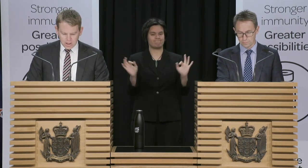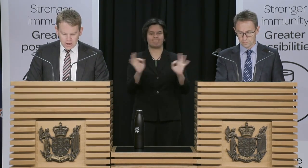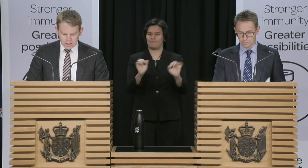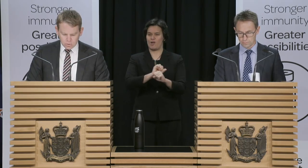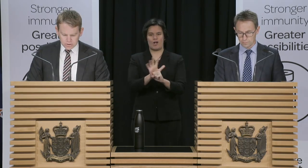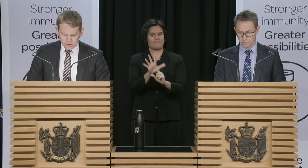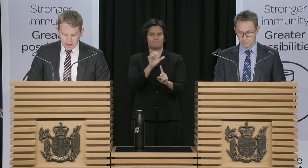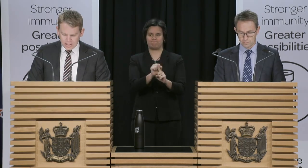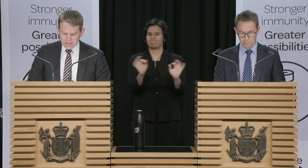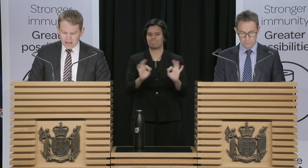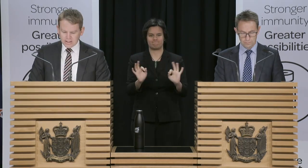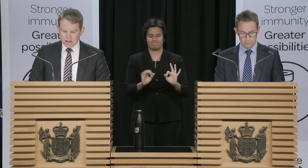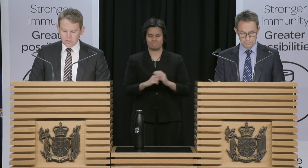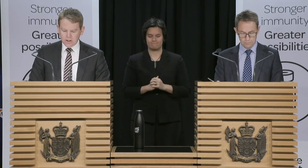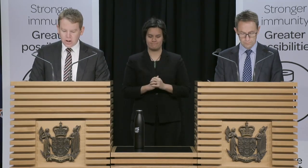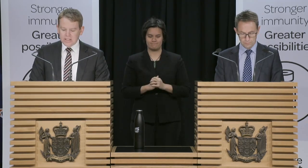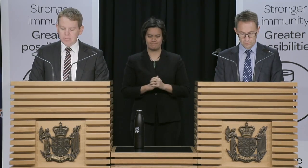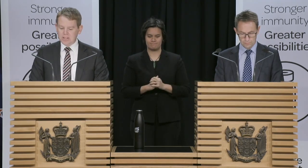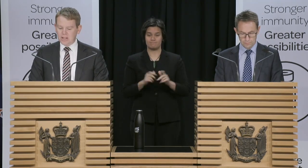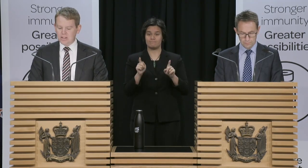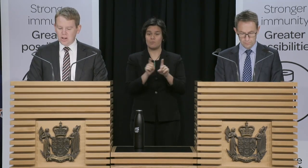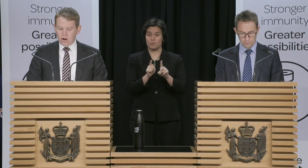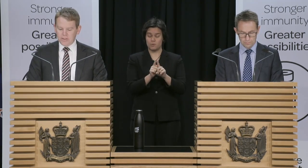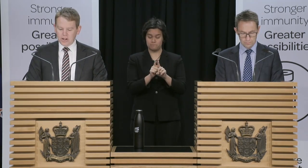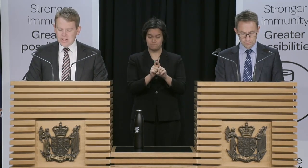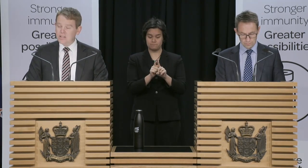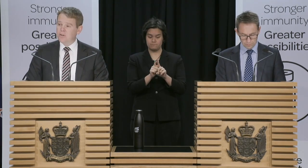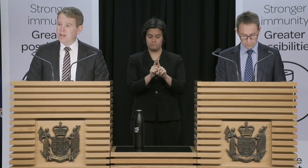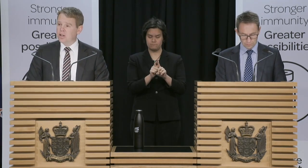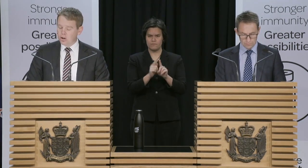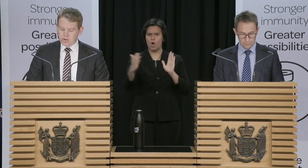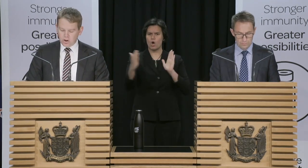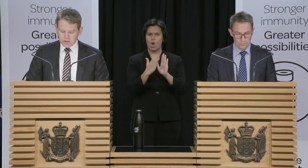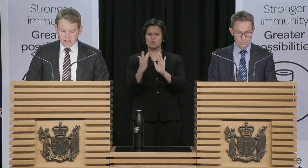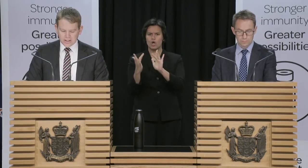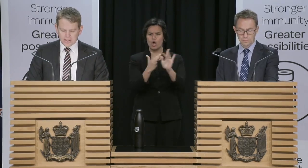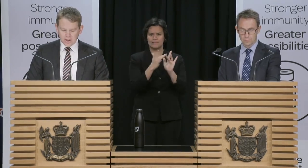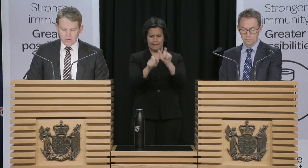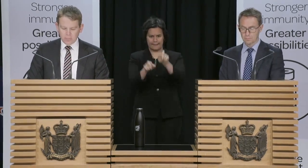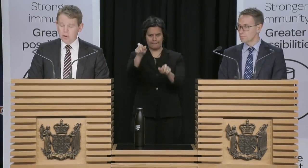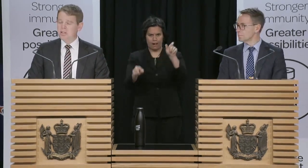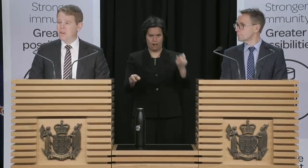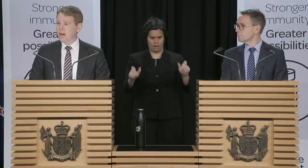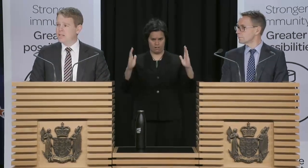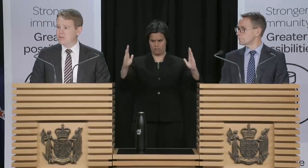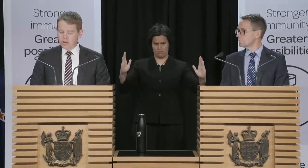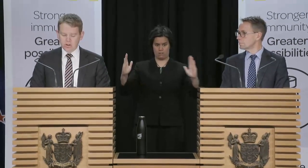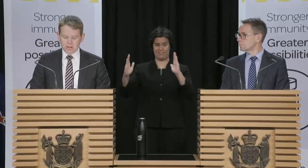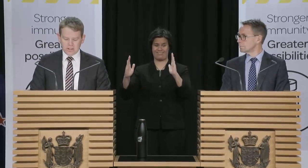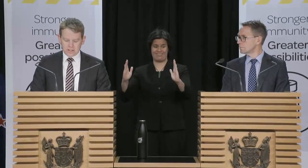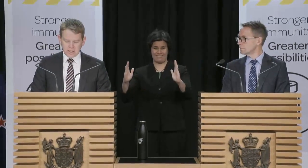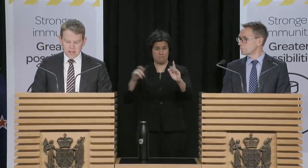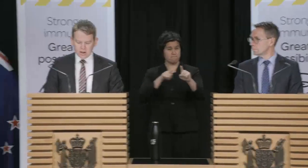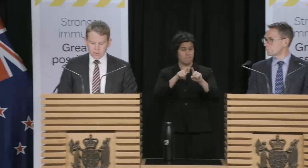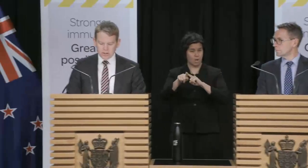It's also the case that over 90% of the identified close contacts of the positive case that